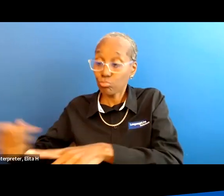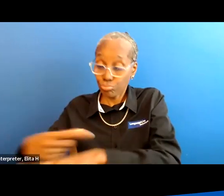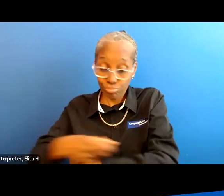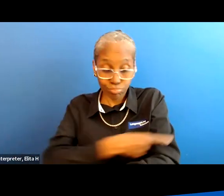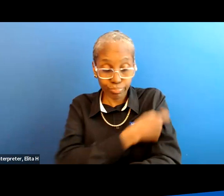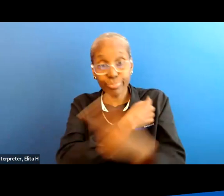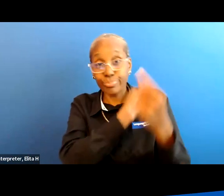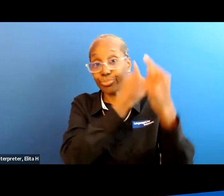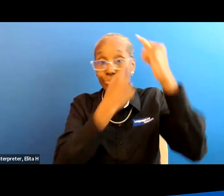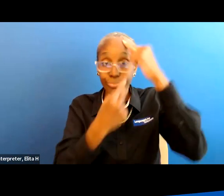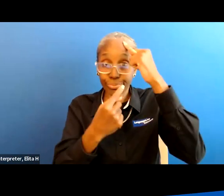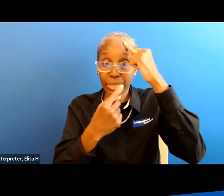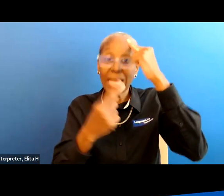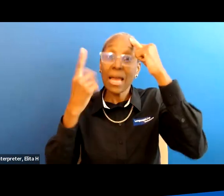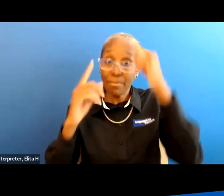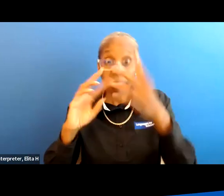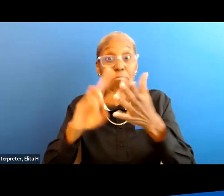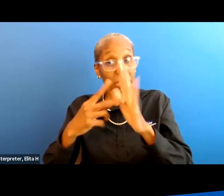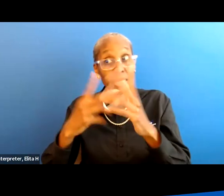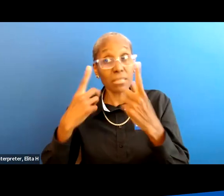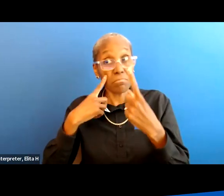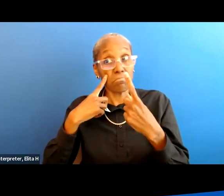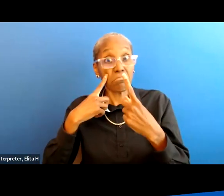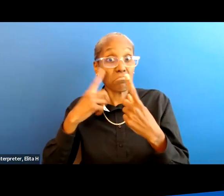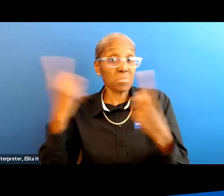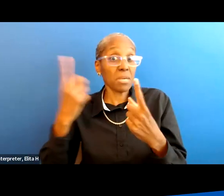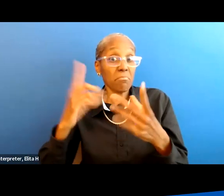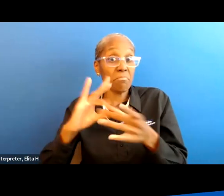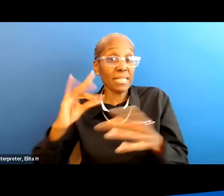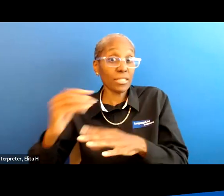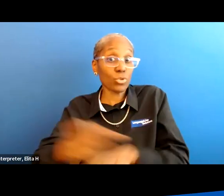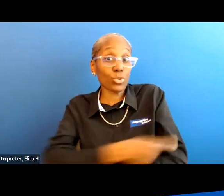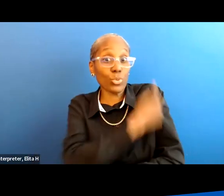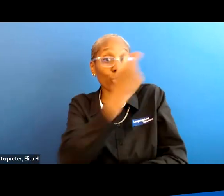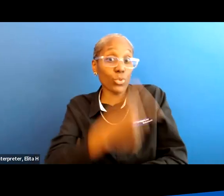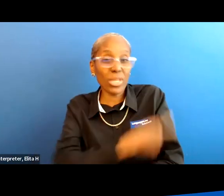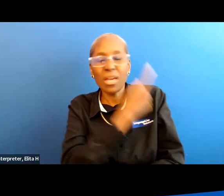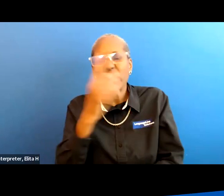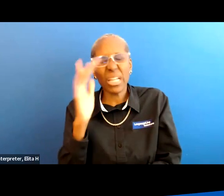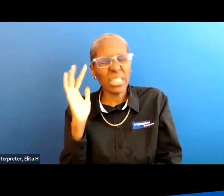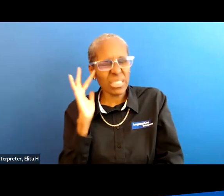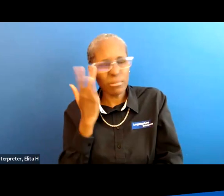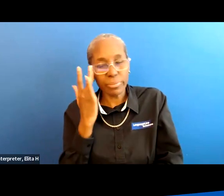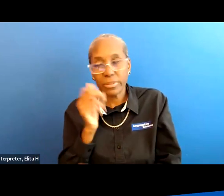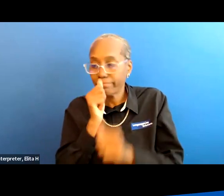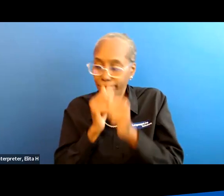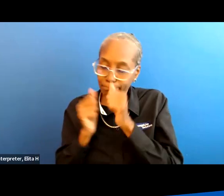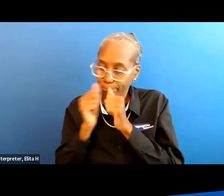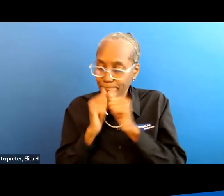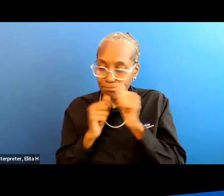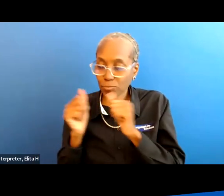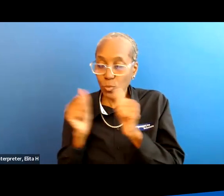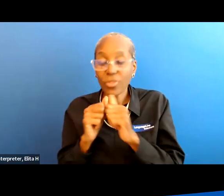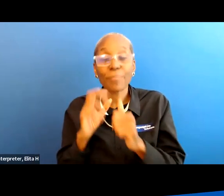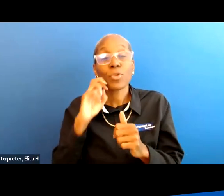happen but it's a miserable thing to to um to live with so nerve pain